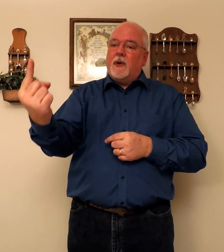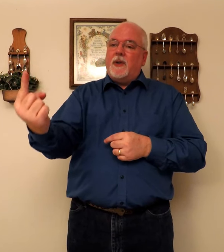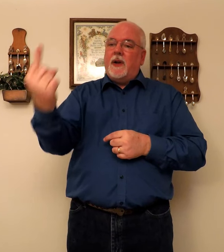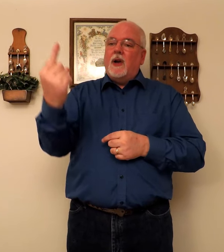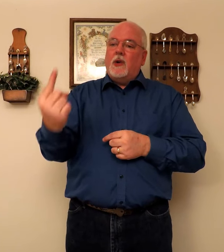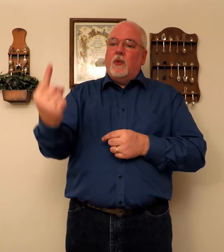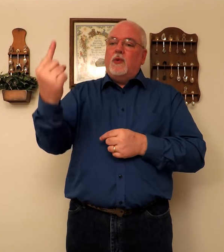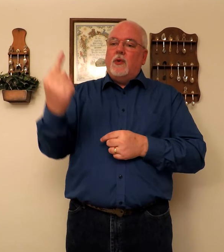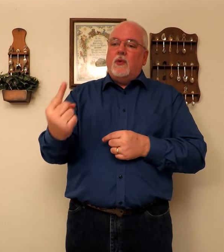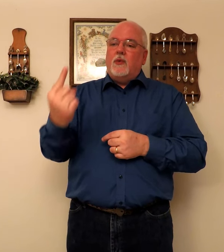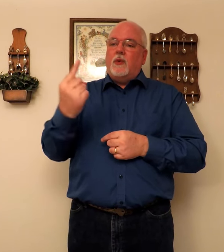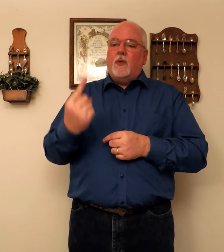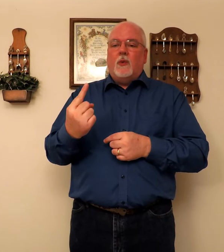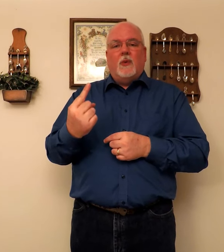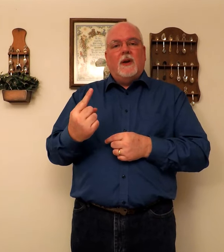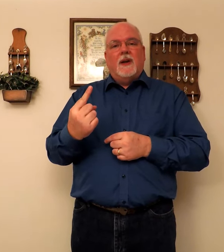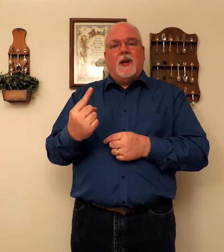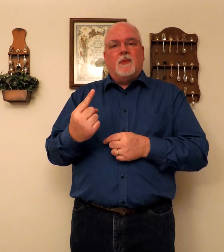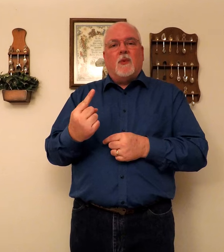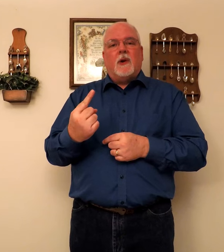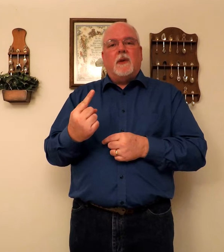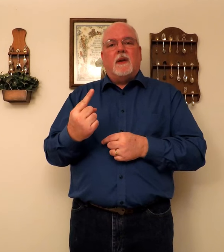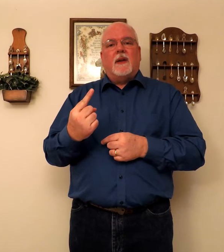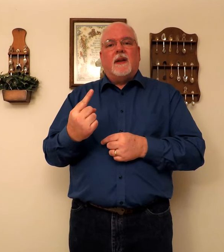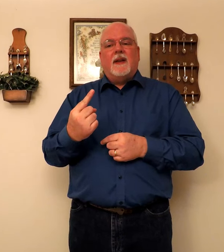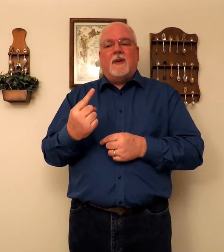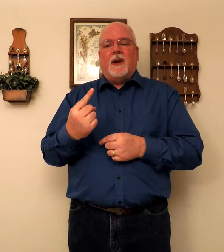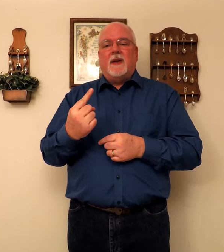person there. Boom. Boom. Come toward me. Right.